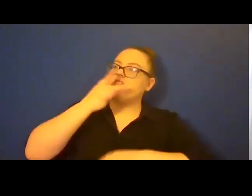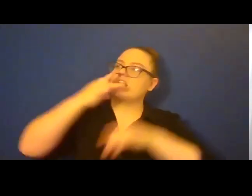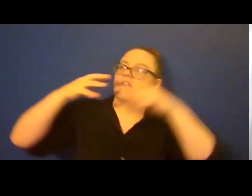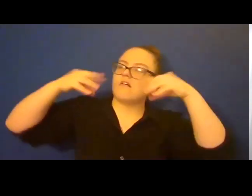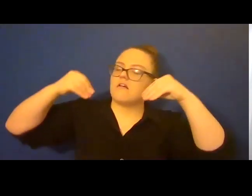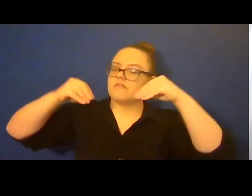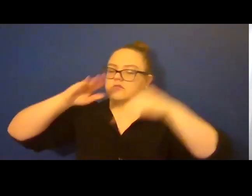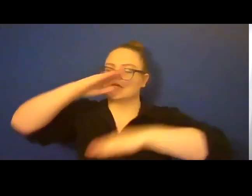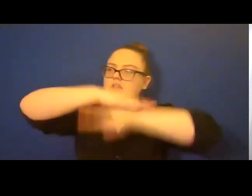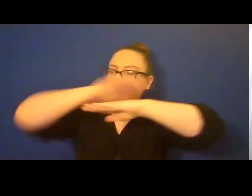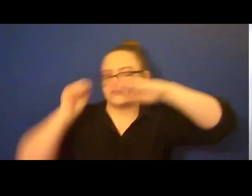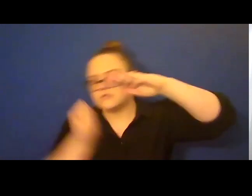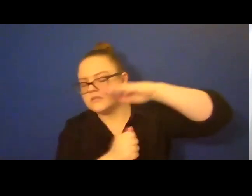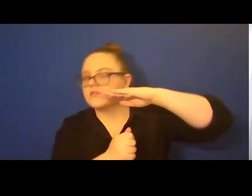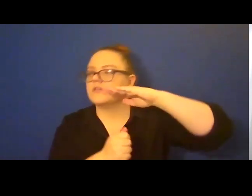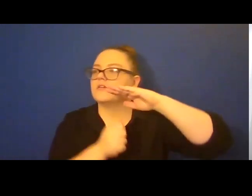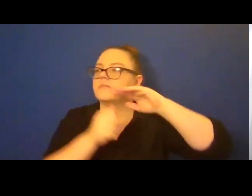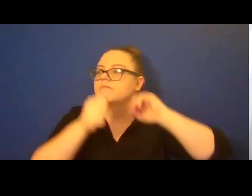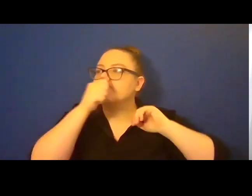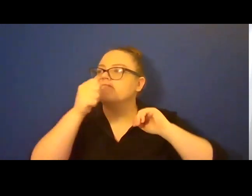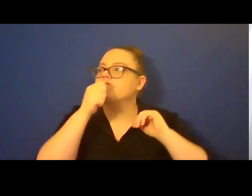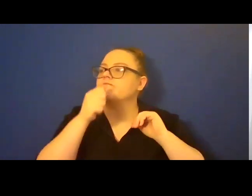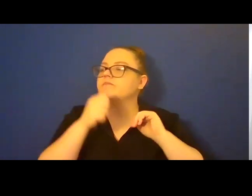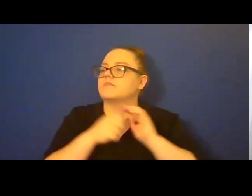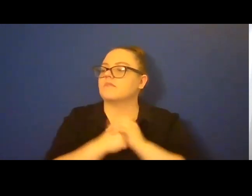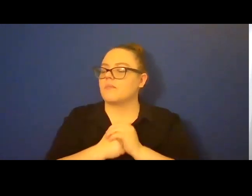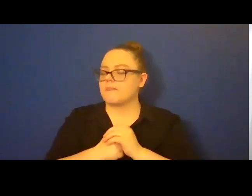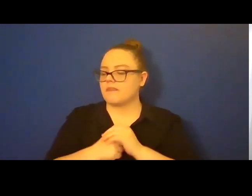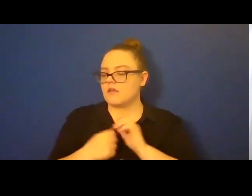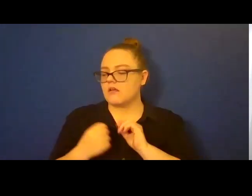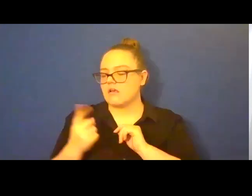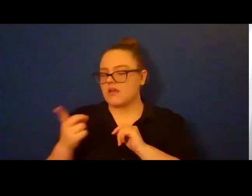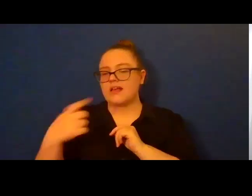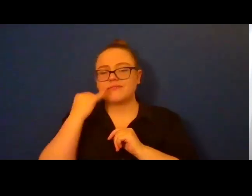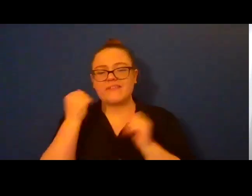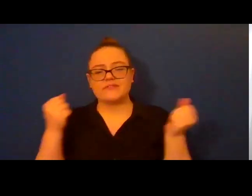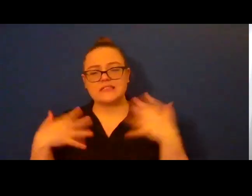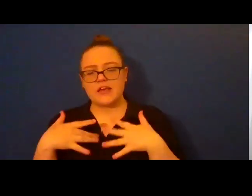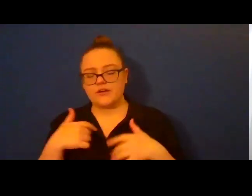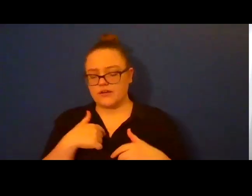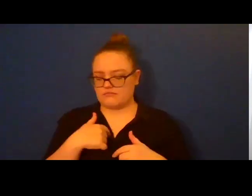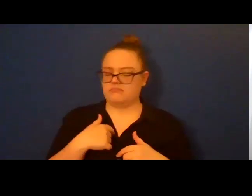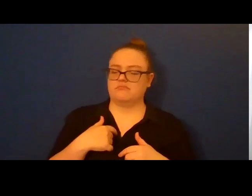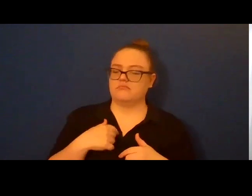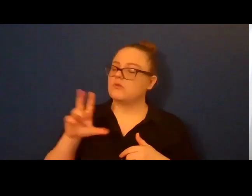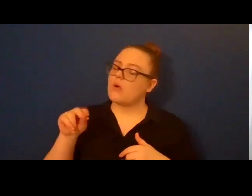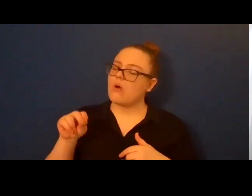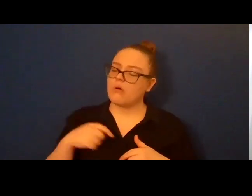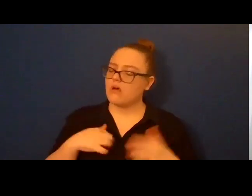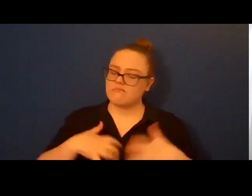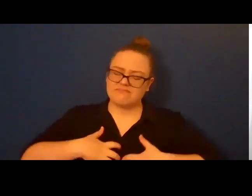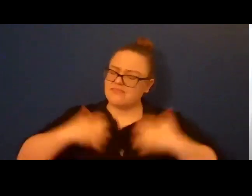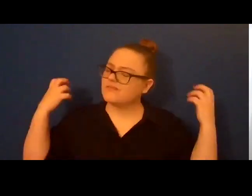But no, I said to my son, I wasn't scared. I was angry. I am angry. I think